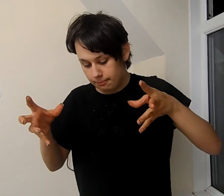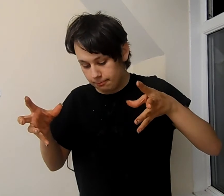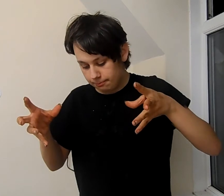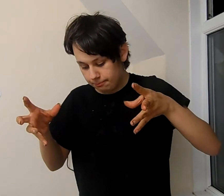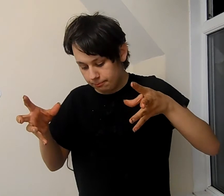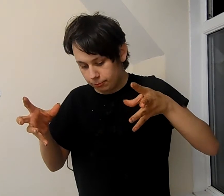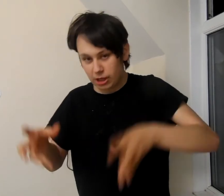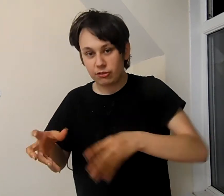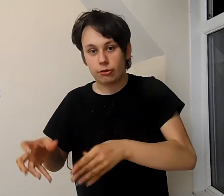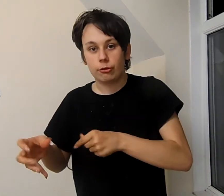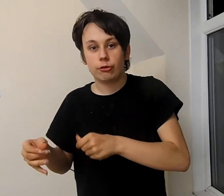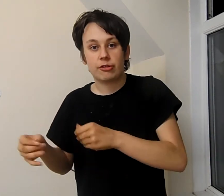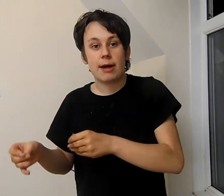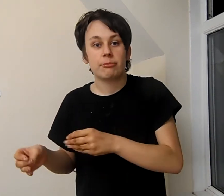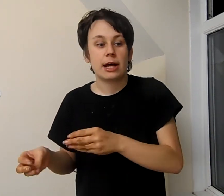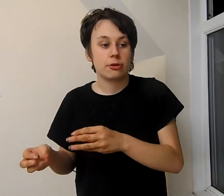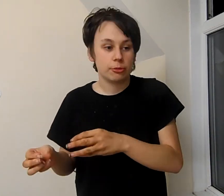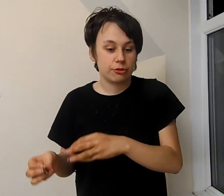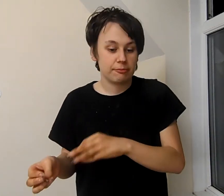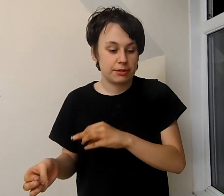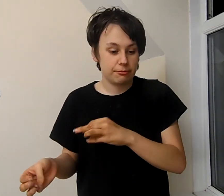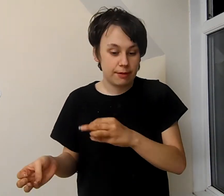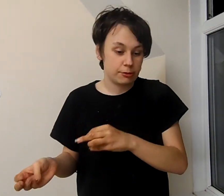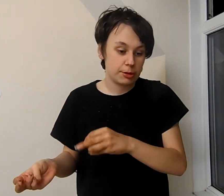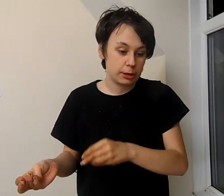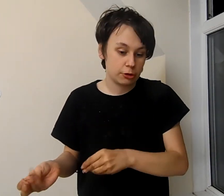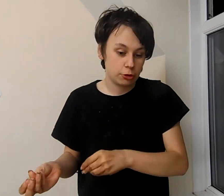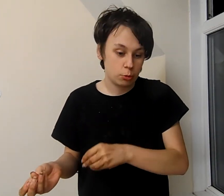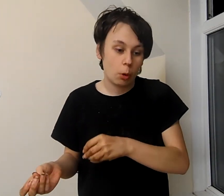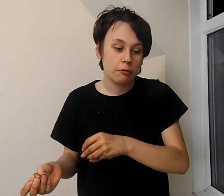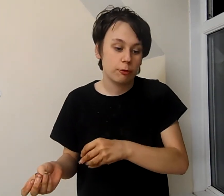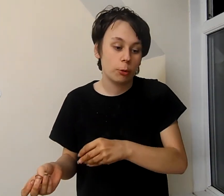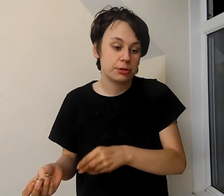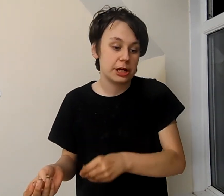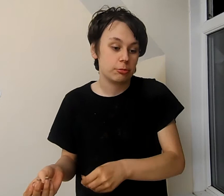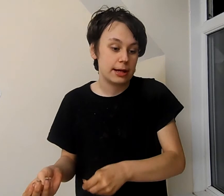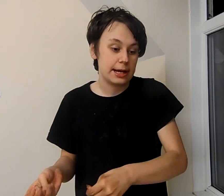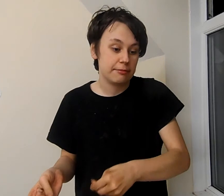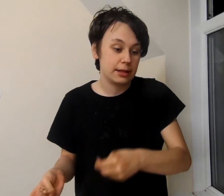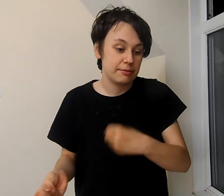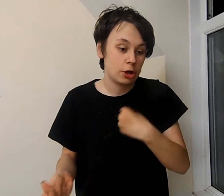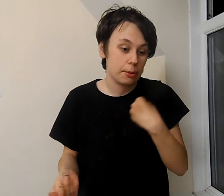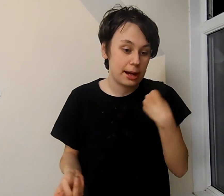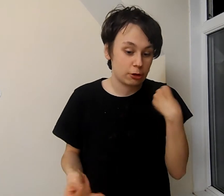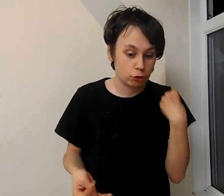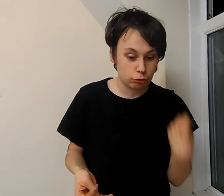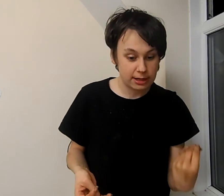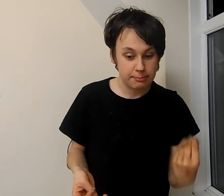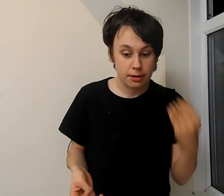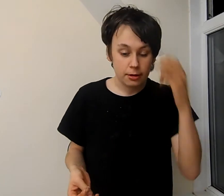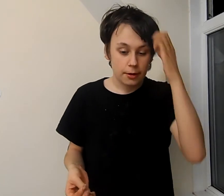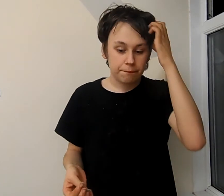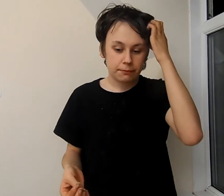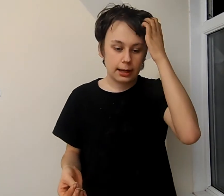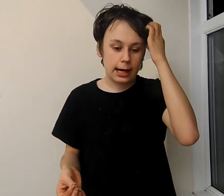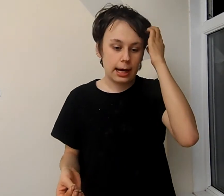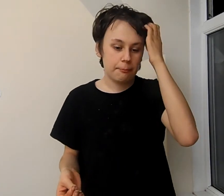chesington's attempt at doing something very similar to what forp did with living nightmare extreme um